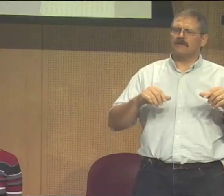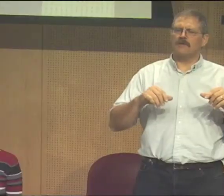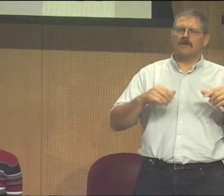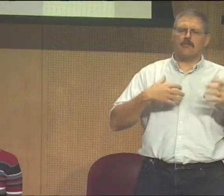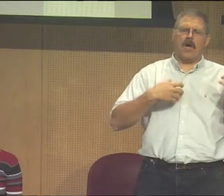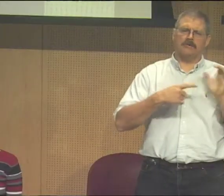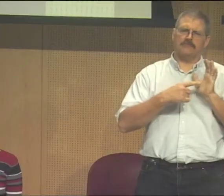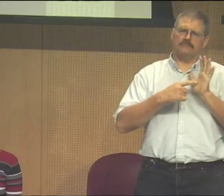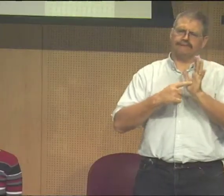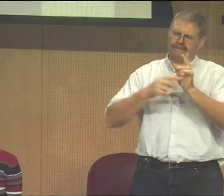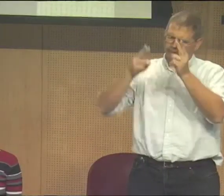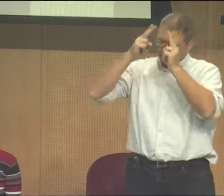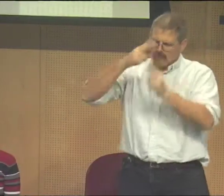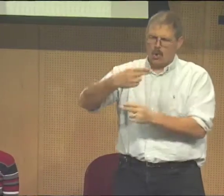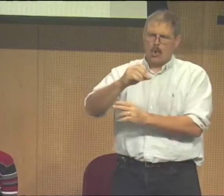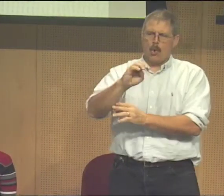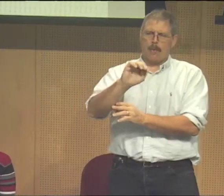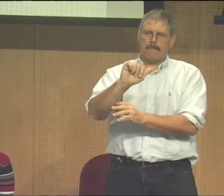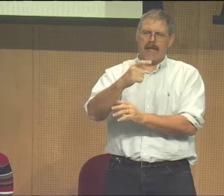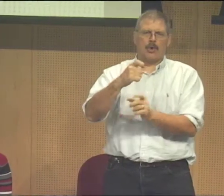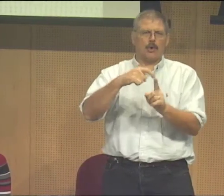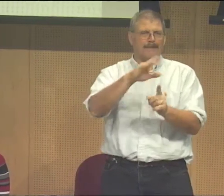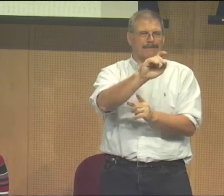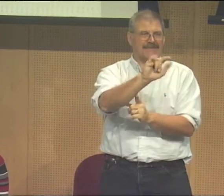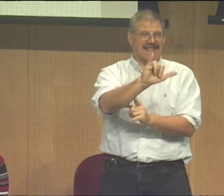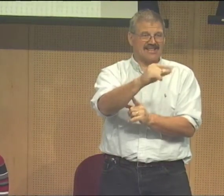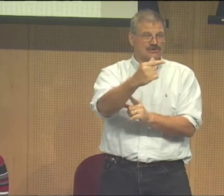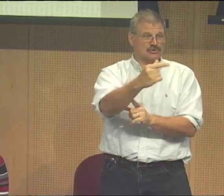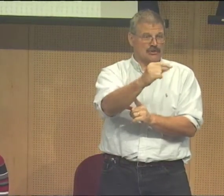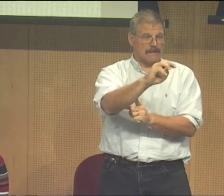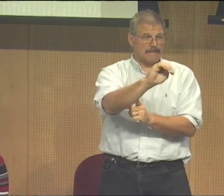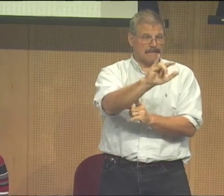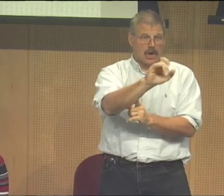Now this one is in homage to Betty G. Miller,